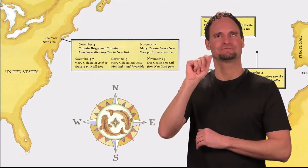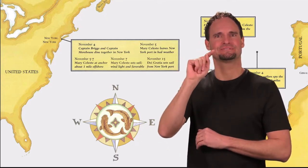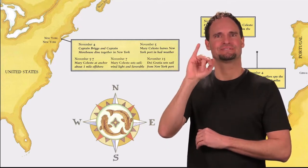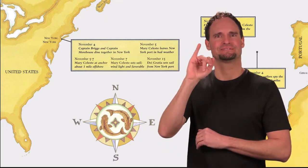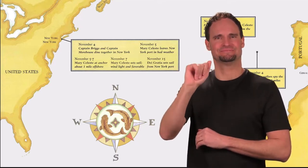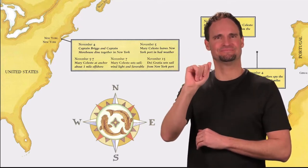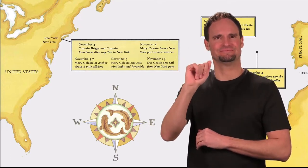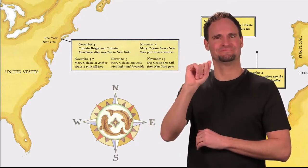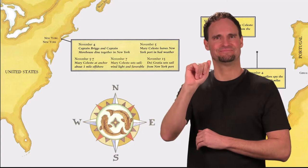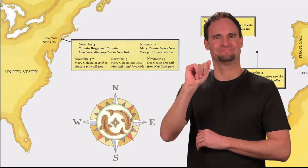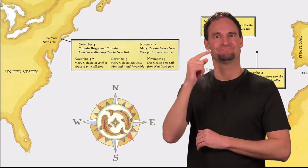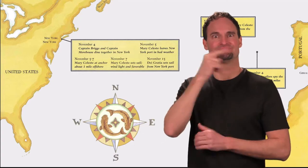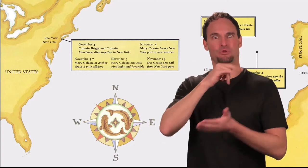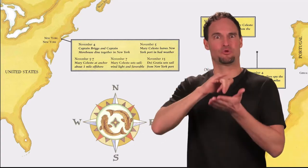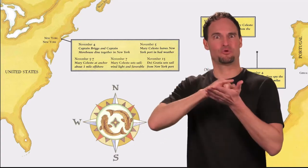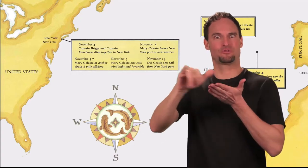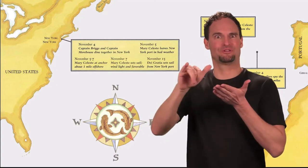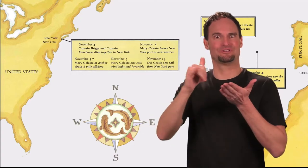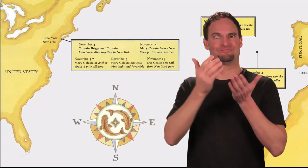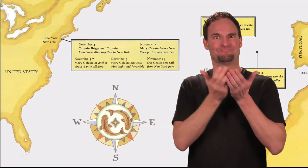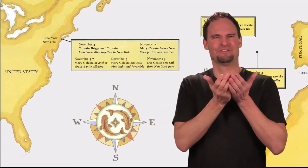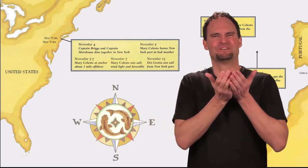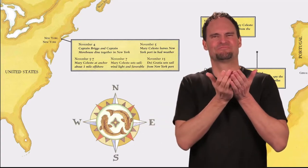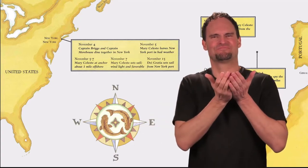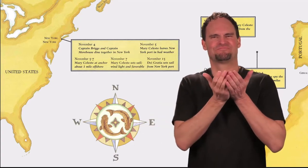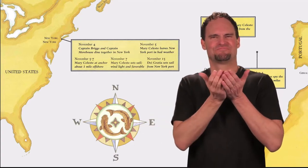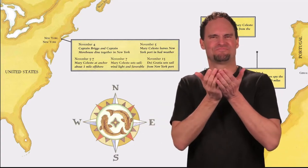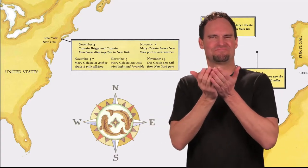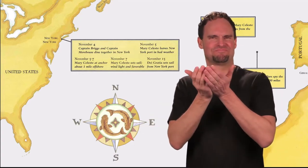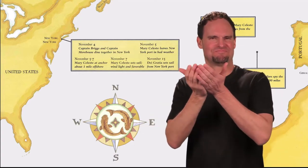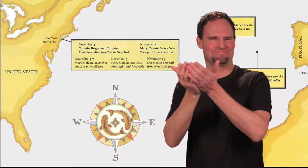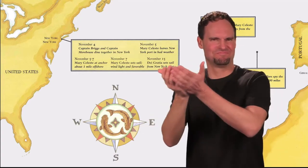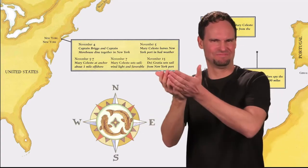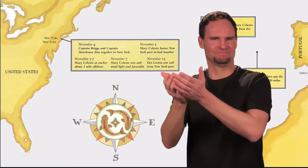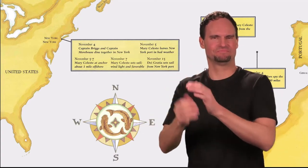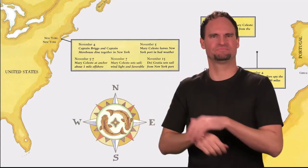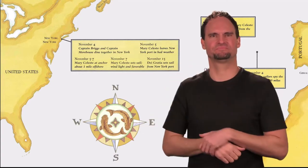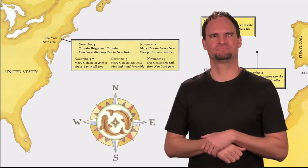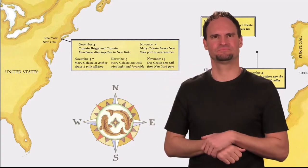November 15th, De Gratia sets sail from New York Port.